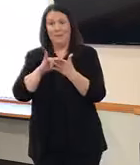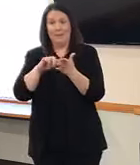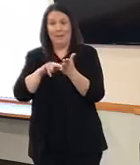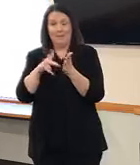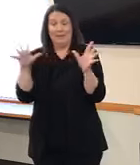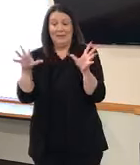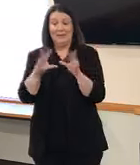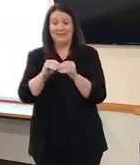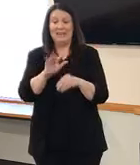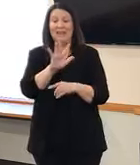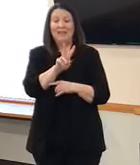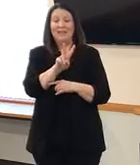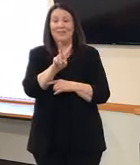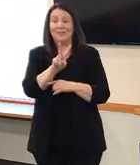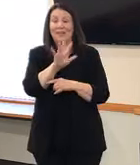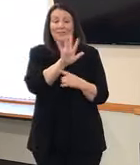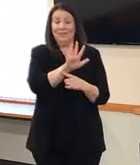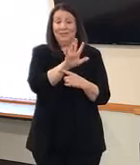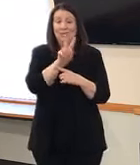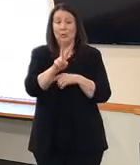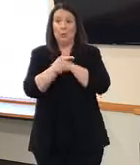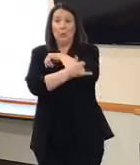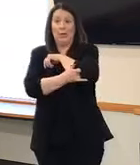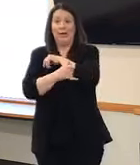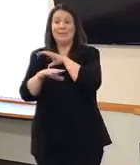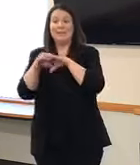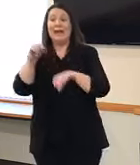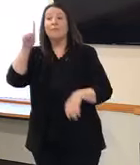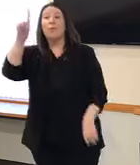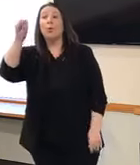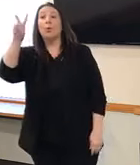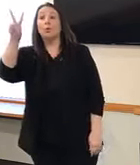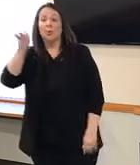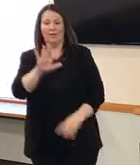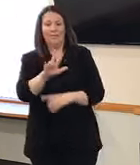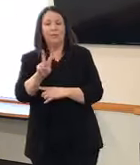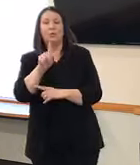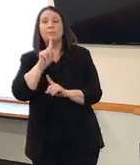counties out of 102 that are now reporting confirmed cases of residents.